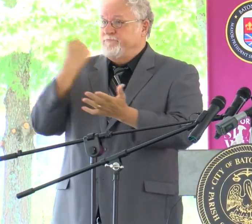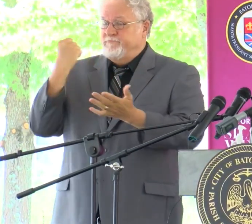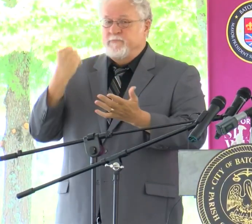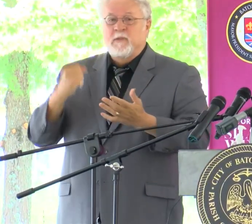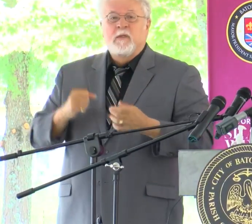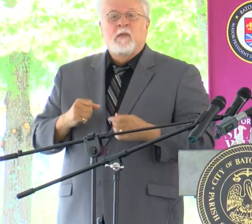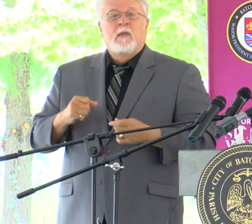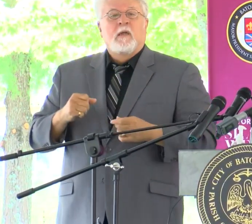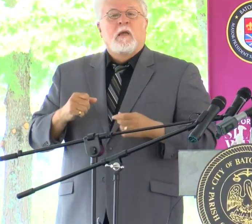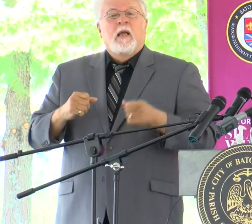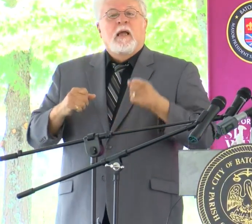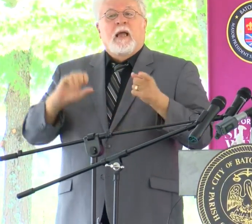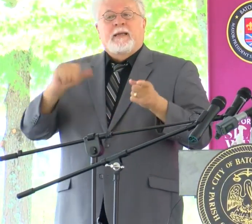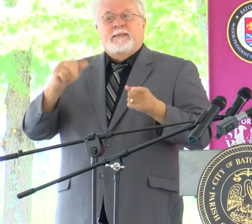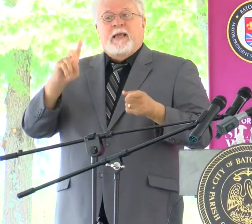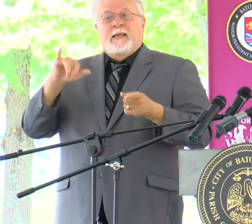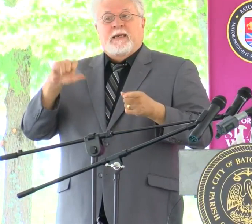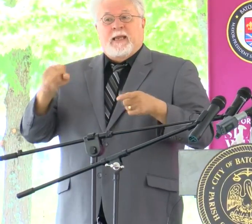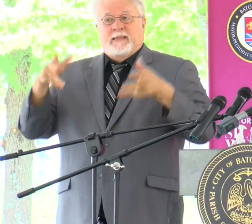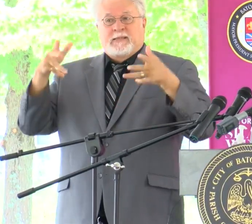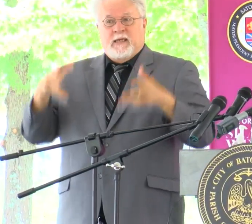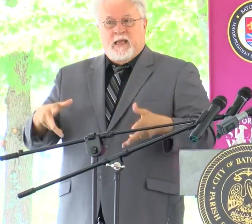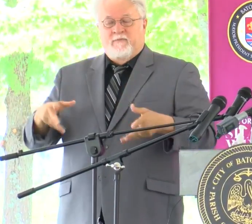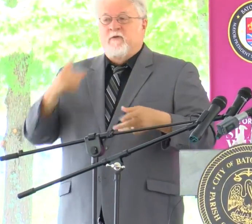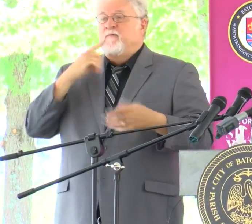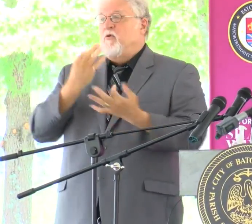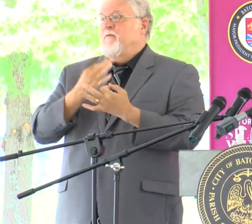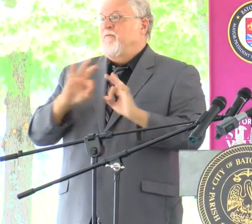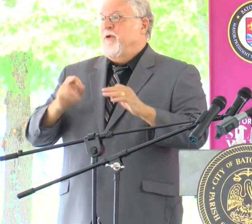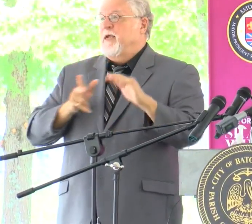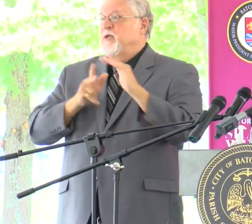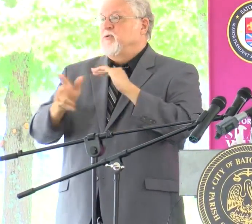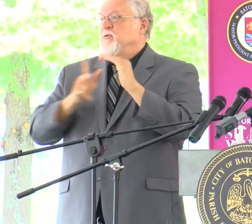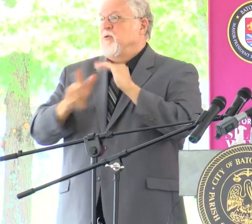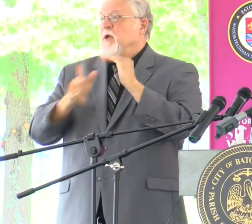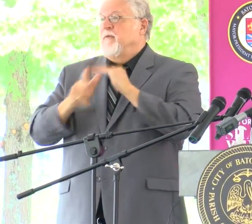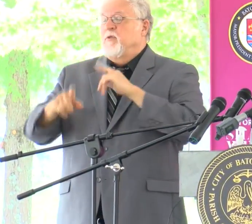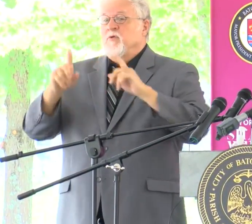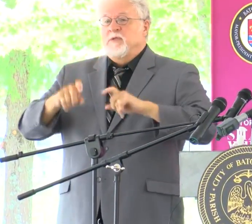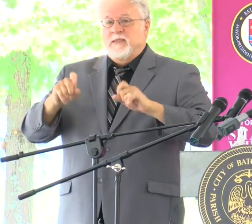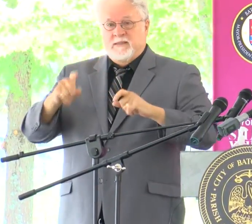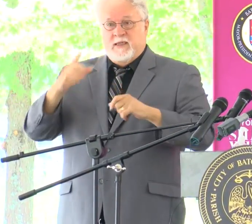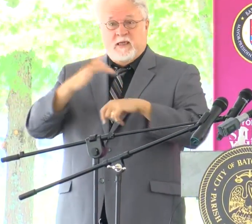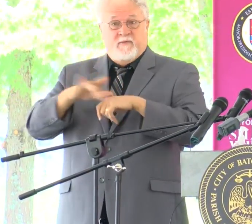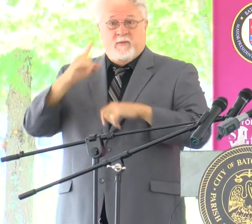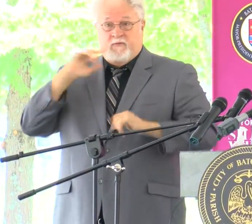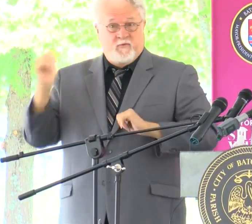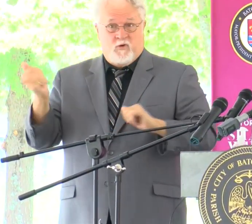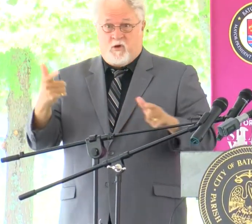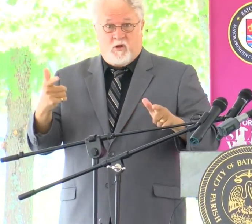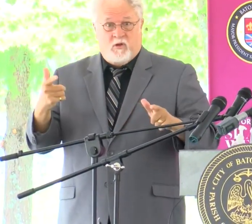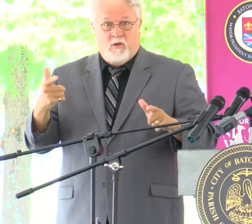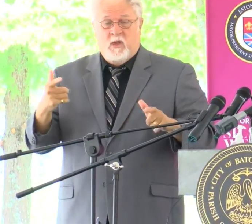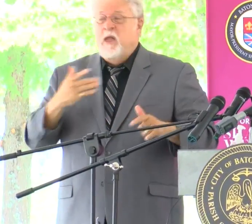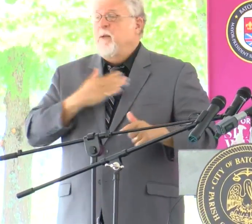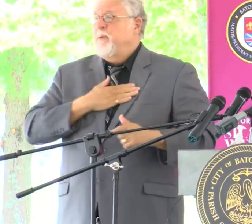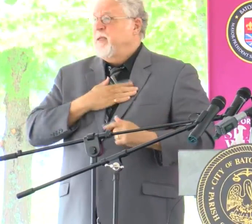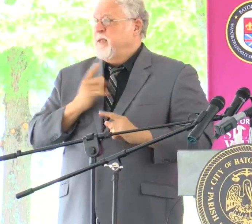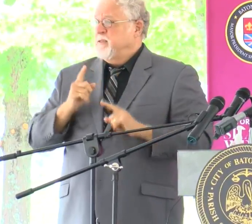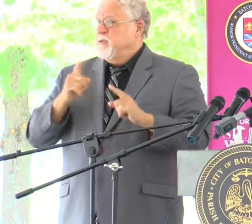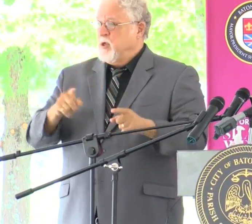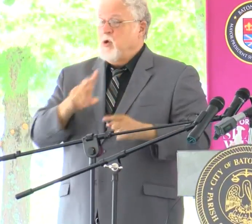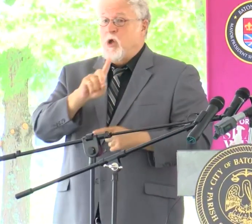There are 10 days left of free drive-thru testing available to everyone. Please visit